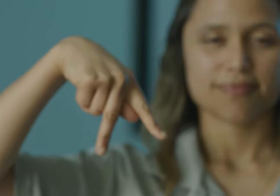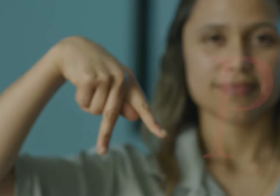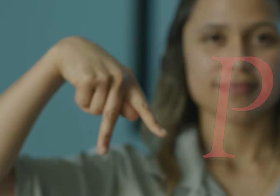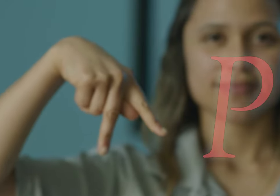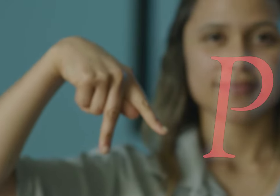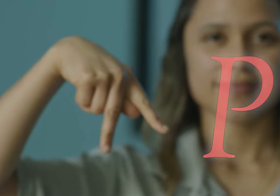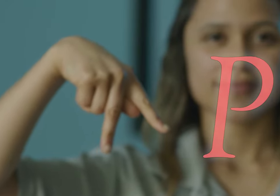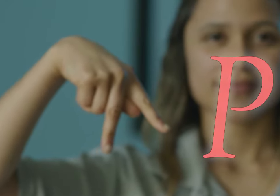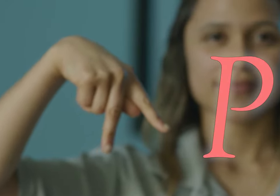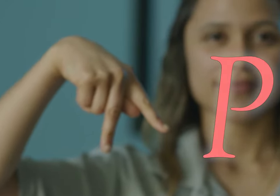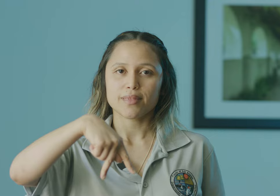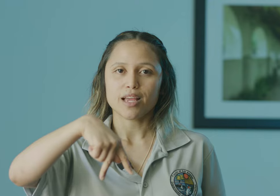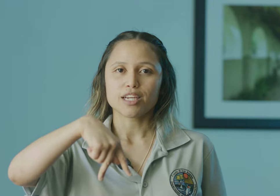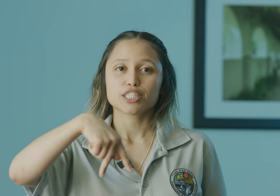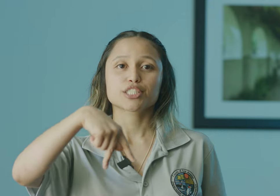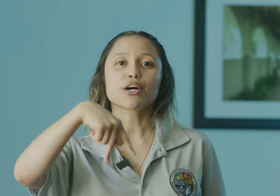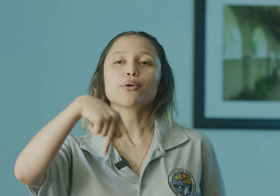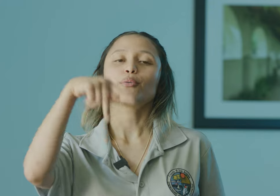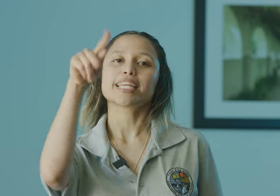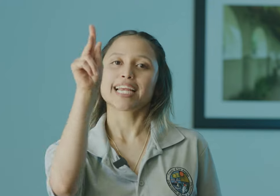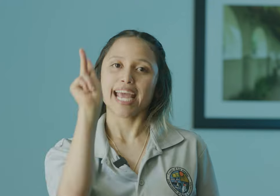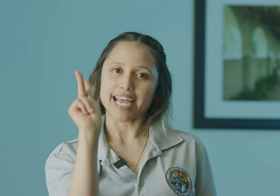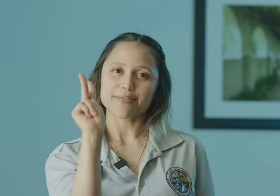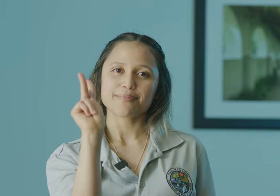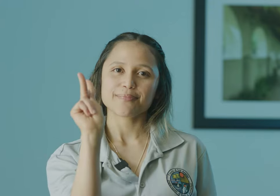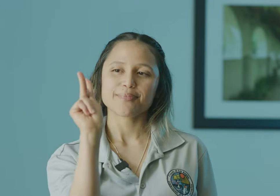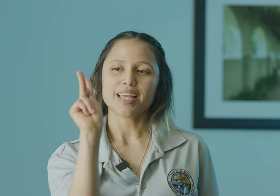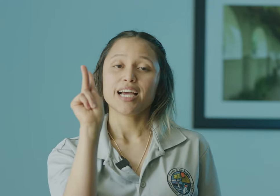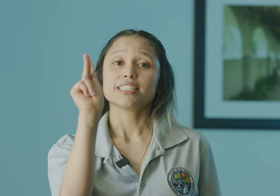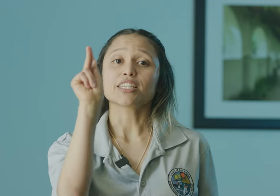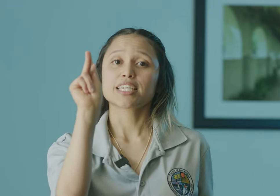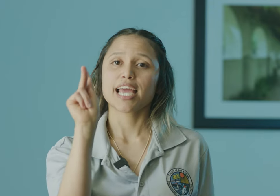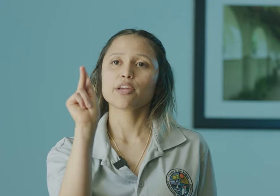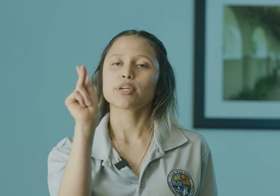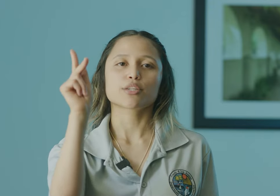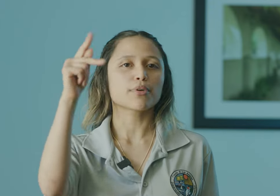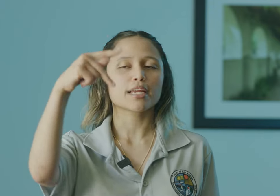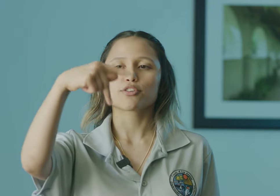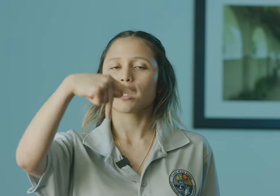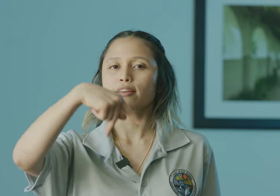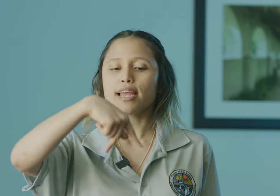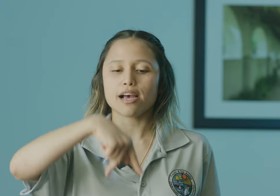P. So we did a K. Now the K, we just bring it straight down.